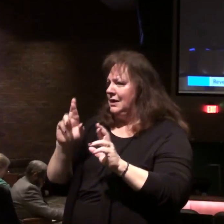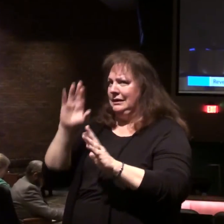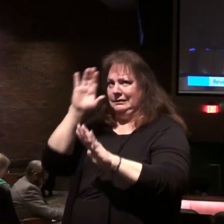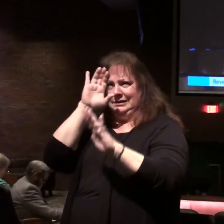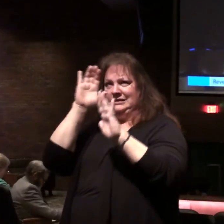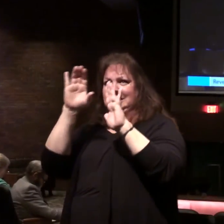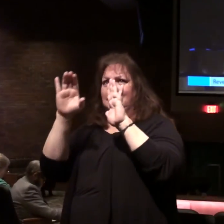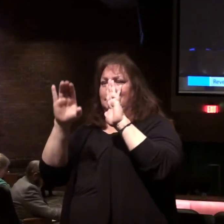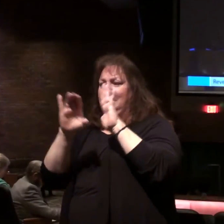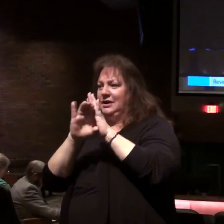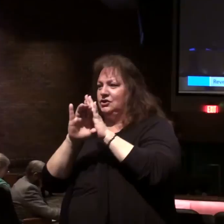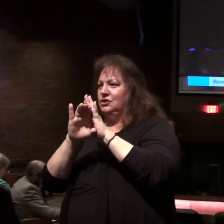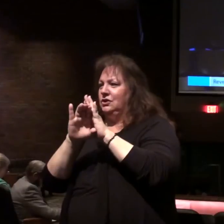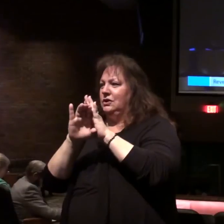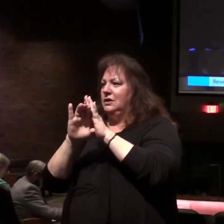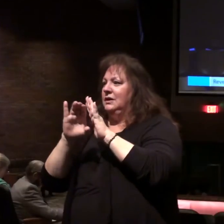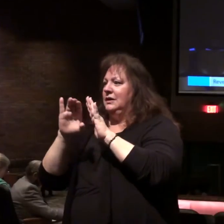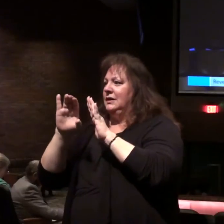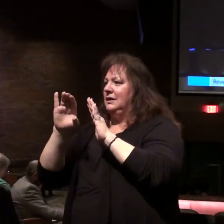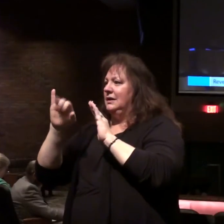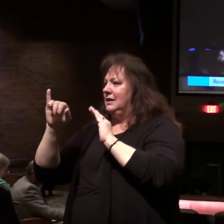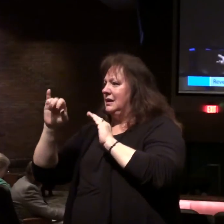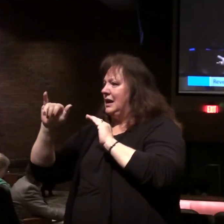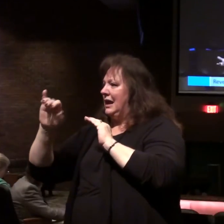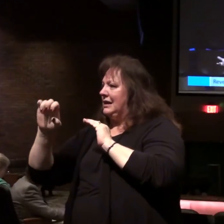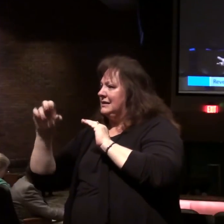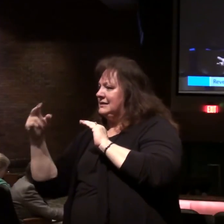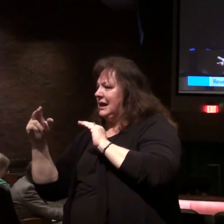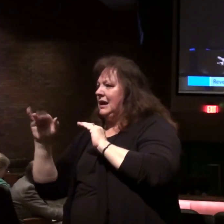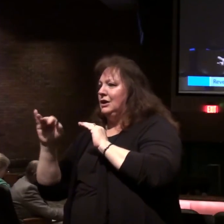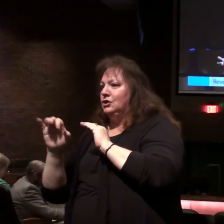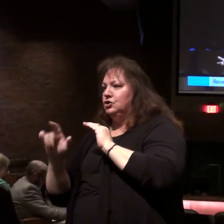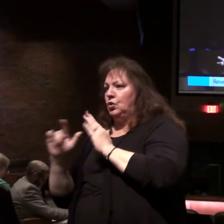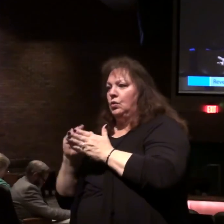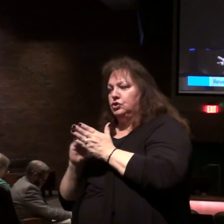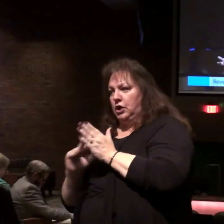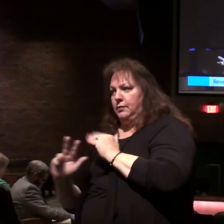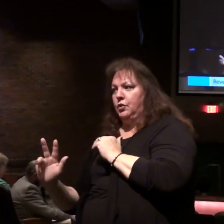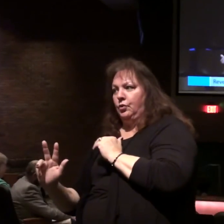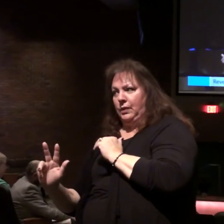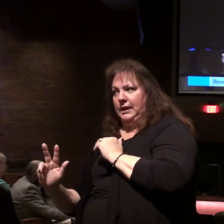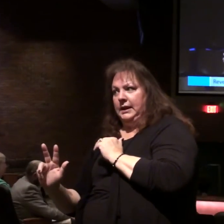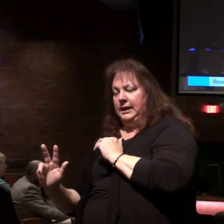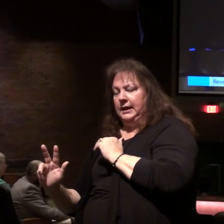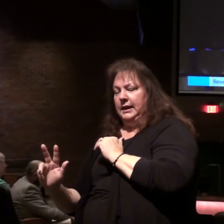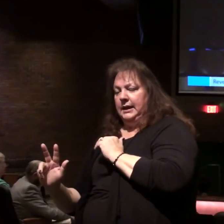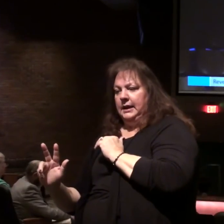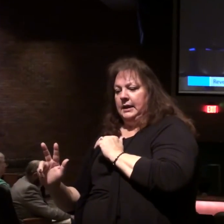picture, we saw that in Isaiah. We saw it in Joel 3, Isaiah 6.